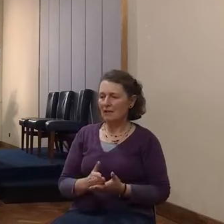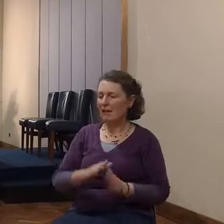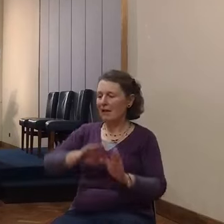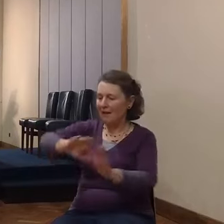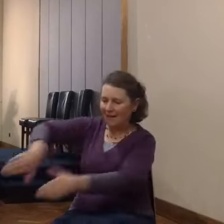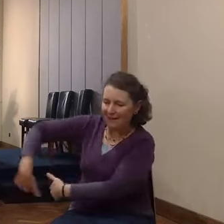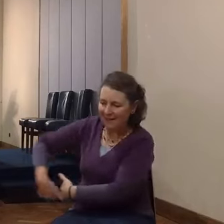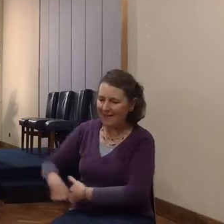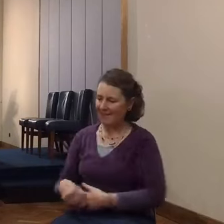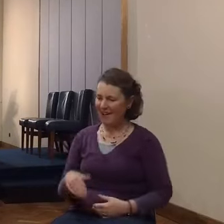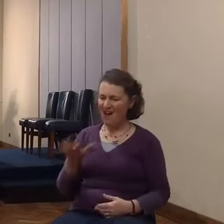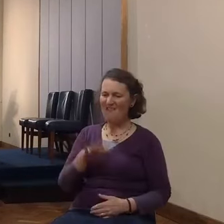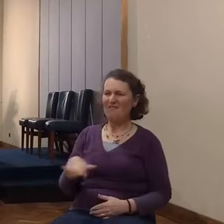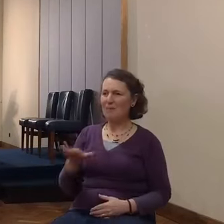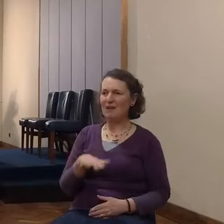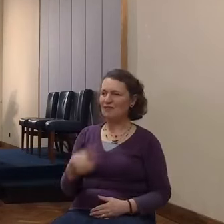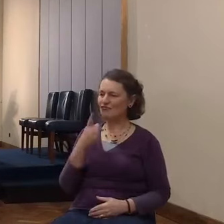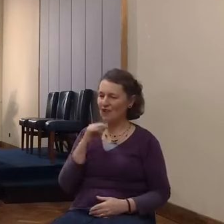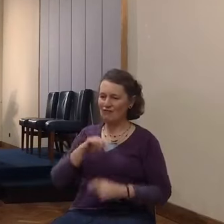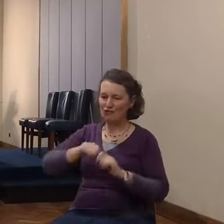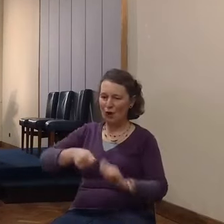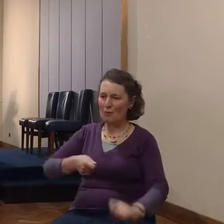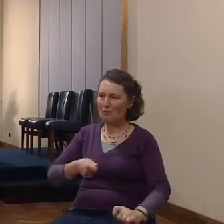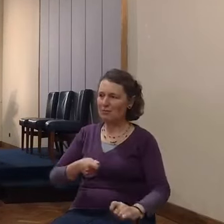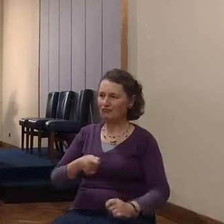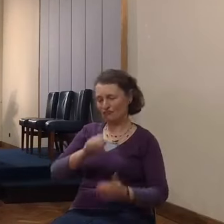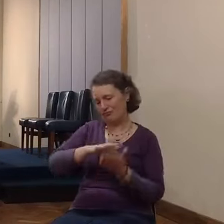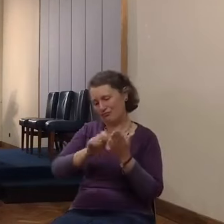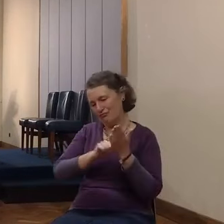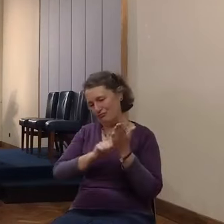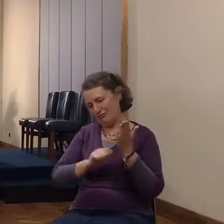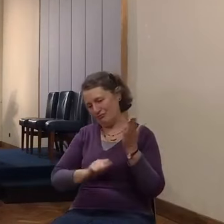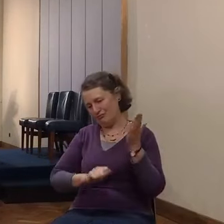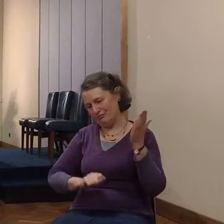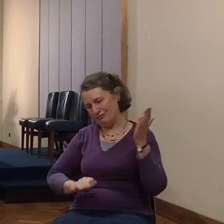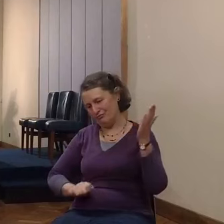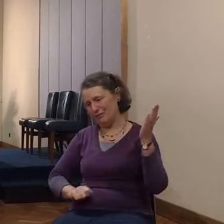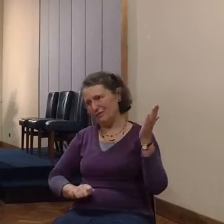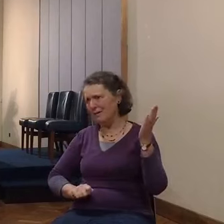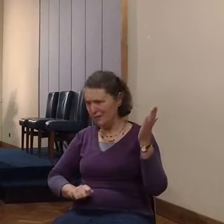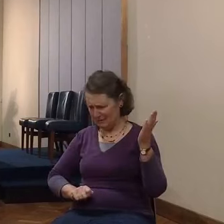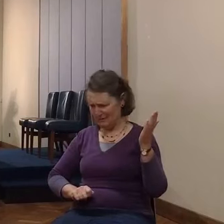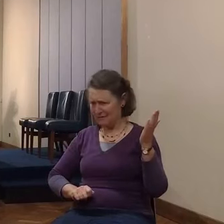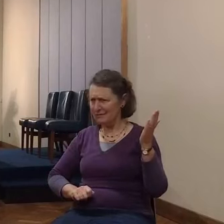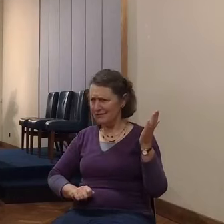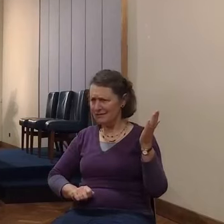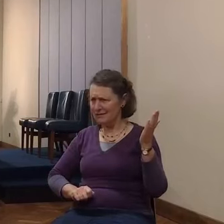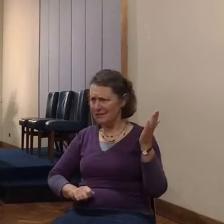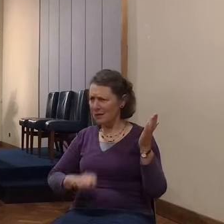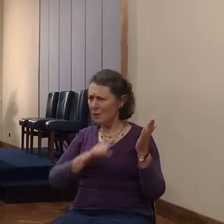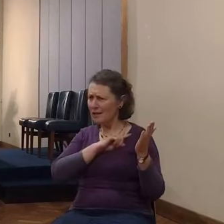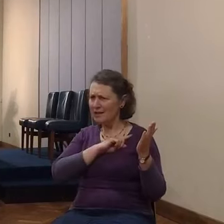cord and being let down through a window in the wall. the unbelieving scholar says,